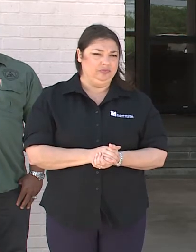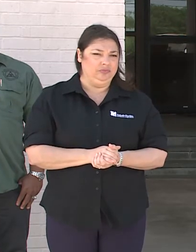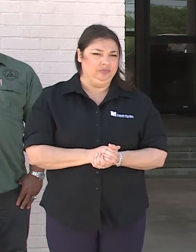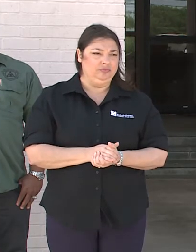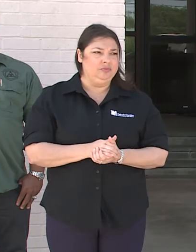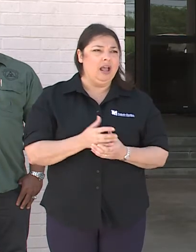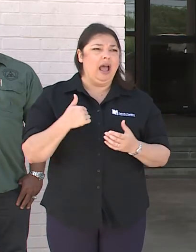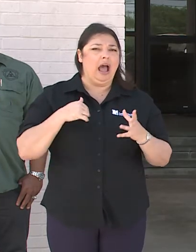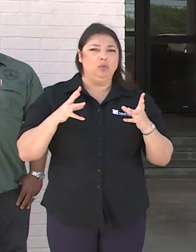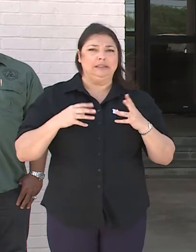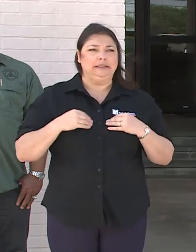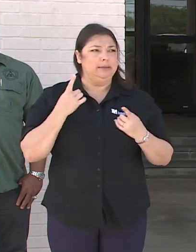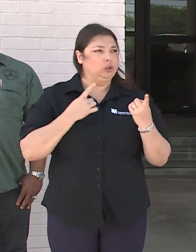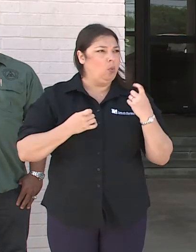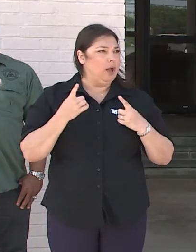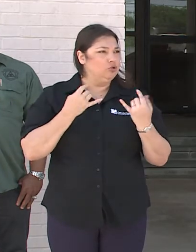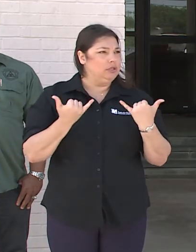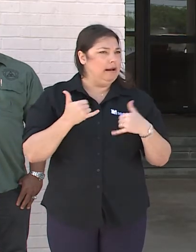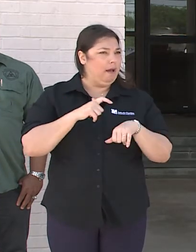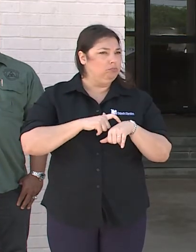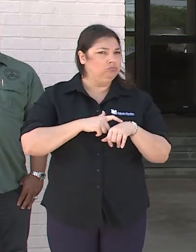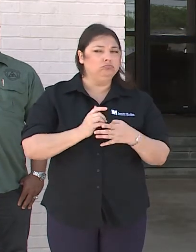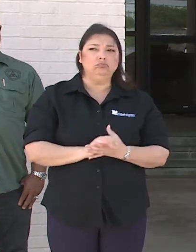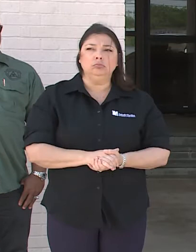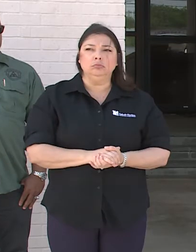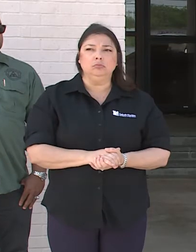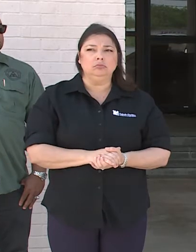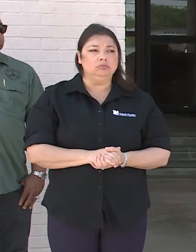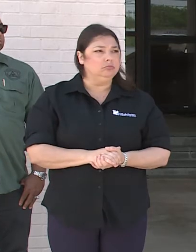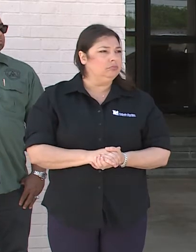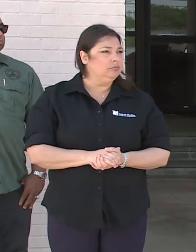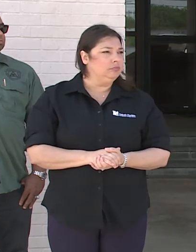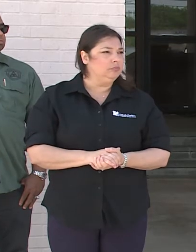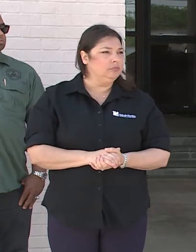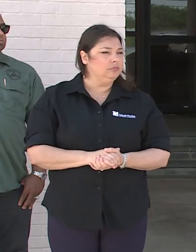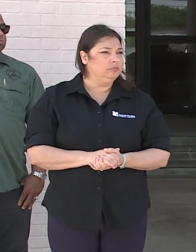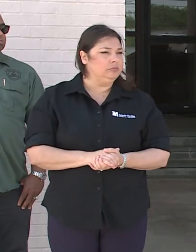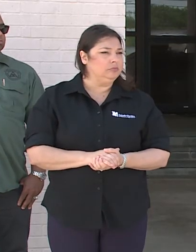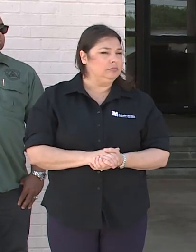I will accept any questions at this time if there are any.